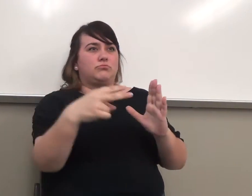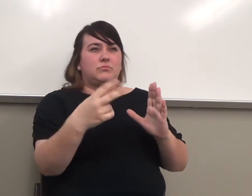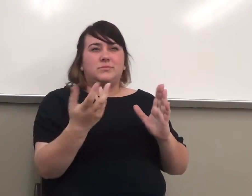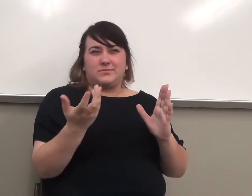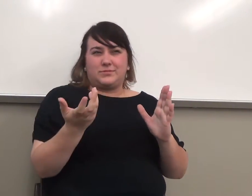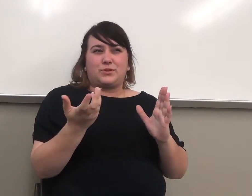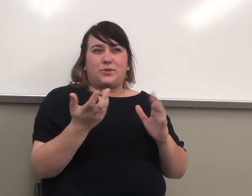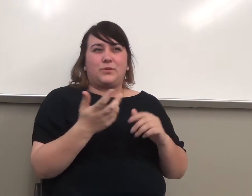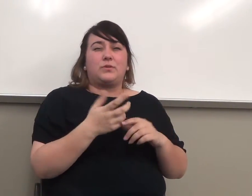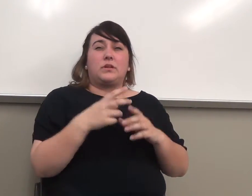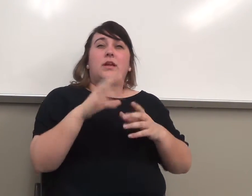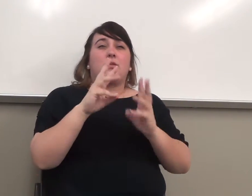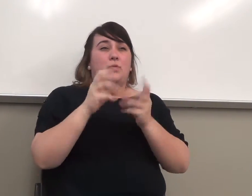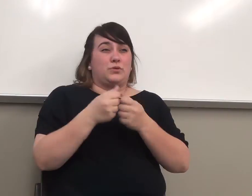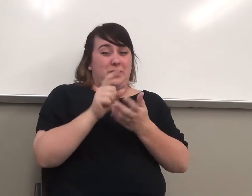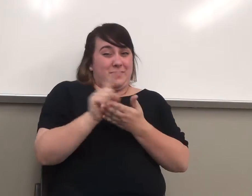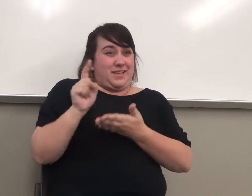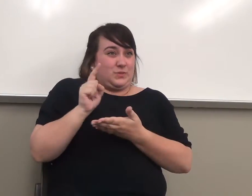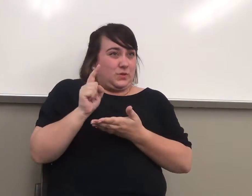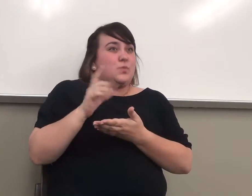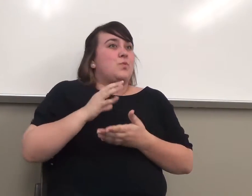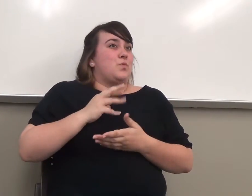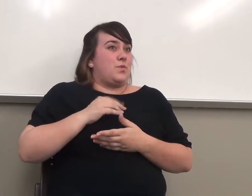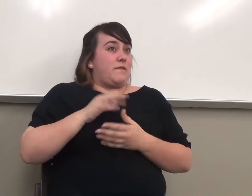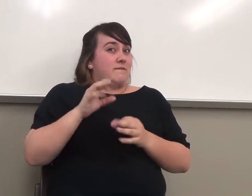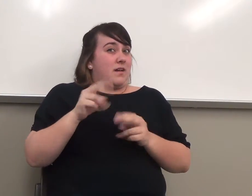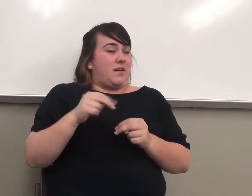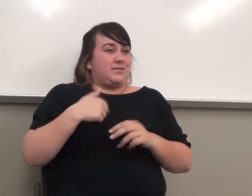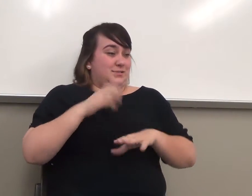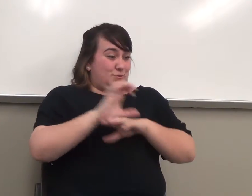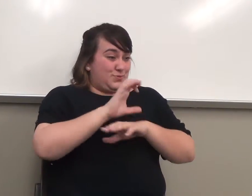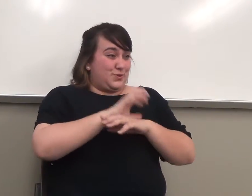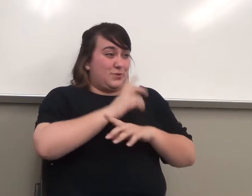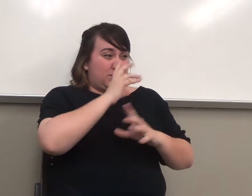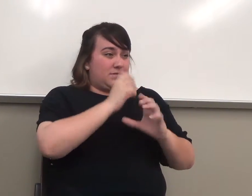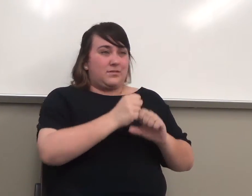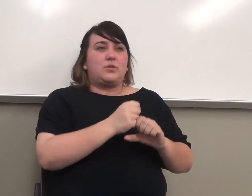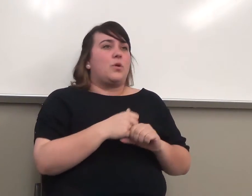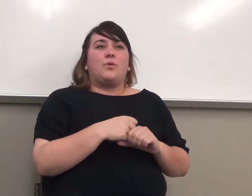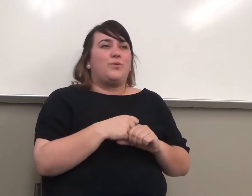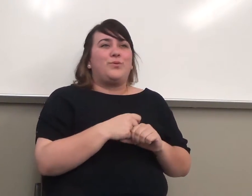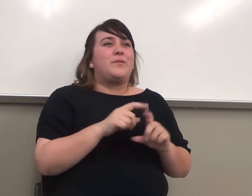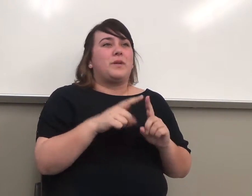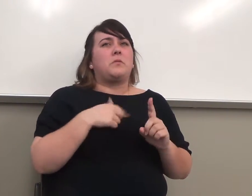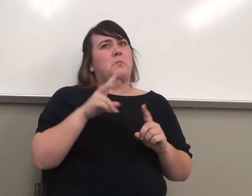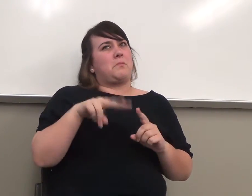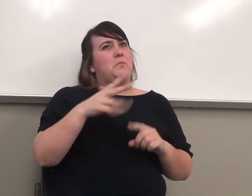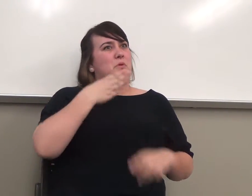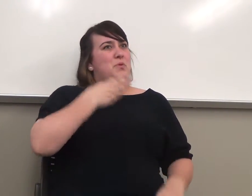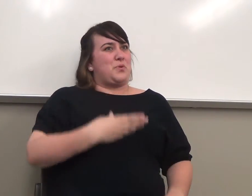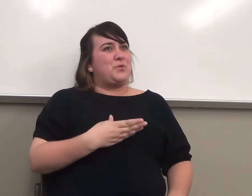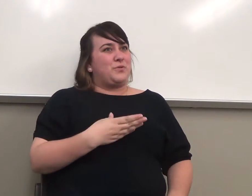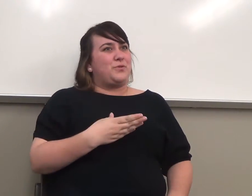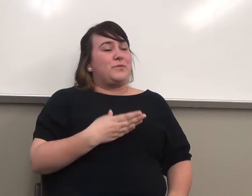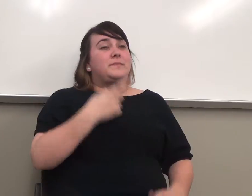us in the seminar. You know, I'm not a big computer person, but this looks really good to me. The assignment's there,